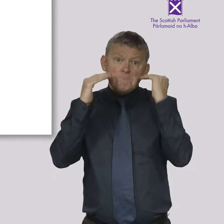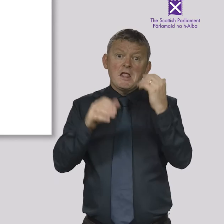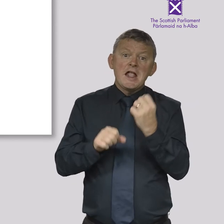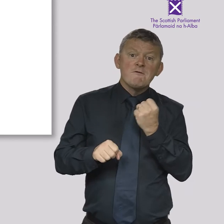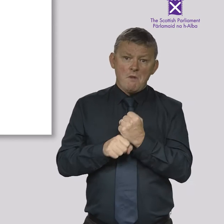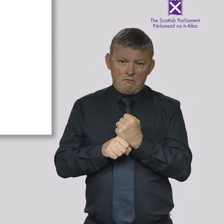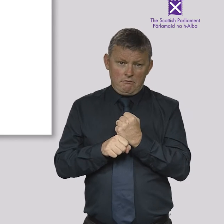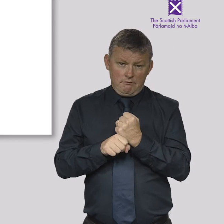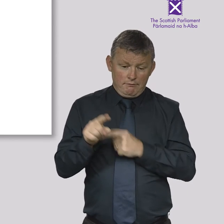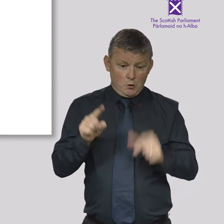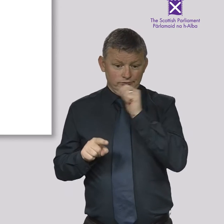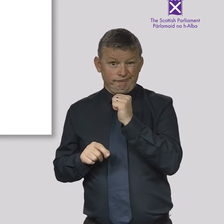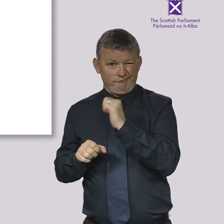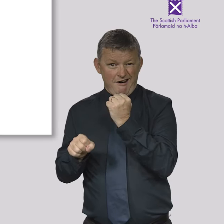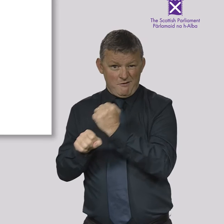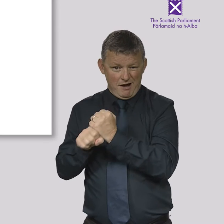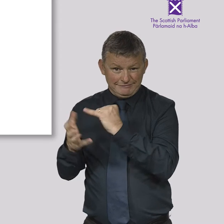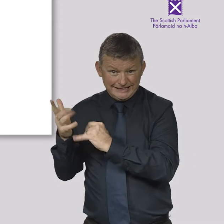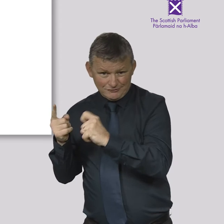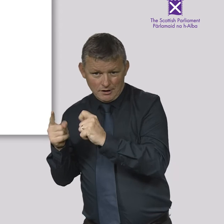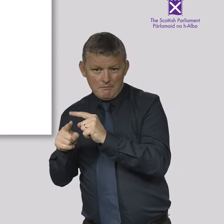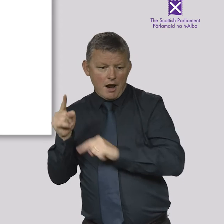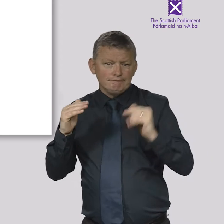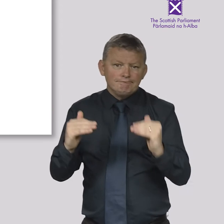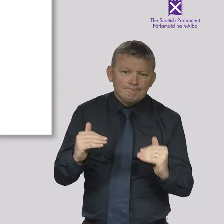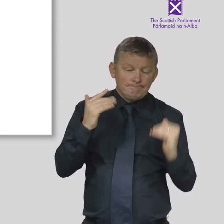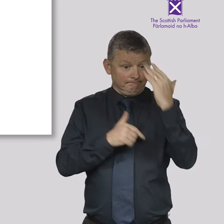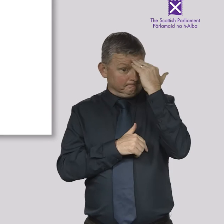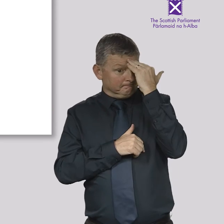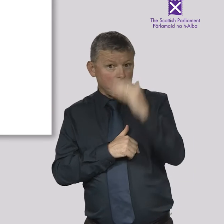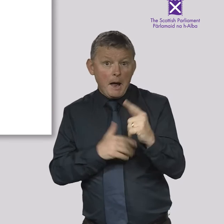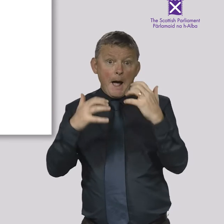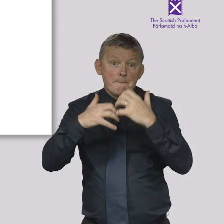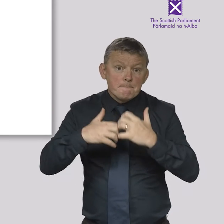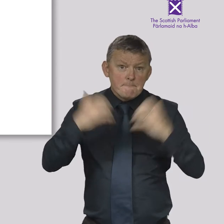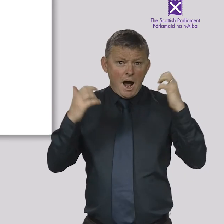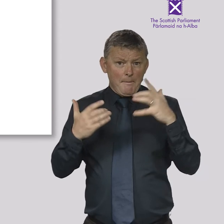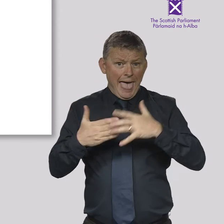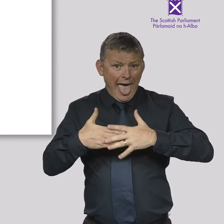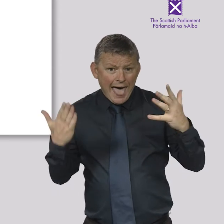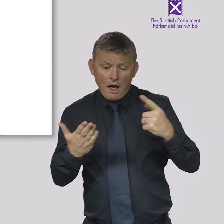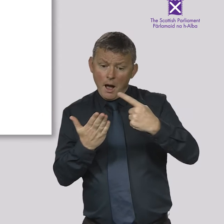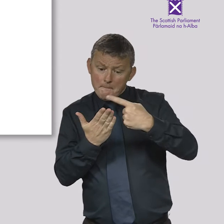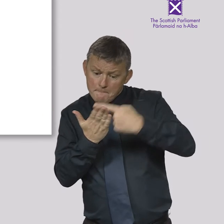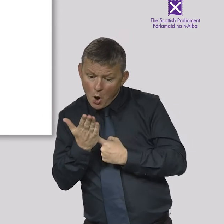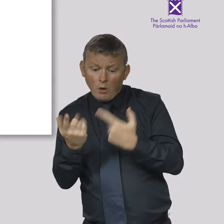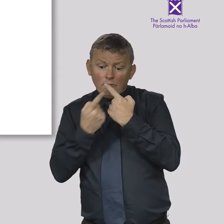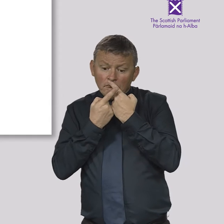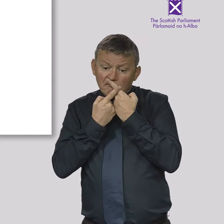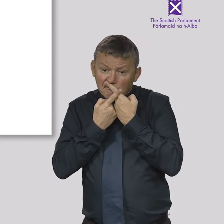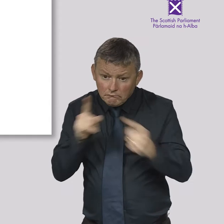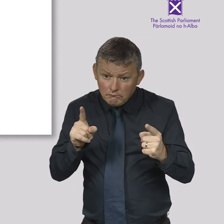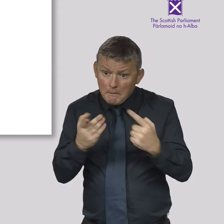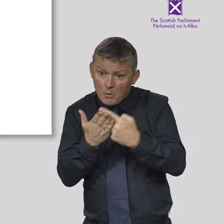Ministerial Statements These are used by Cabinet Secretaries and Ministers to inform the Parliament about